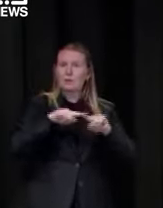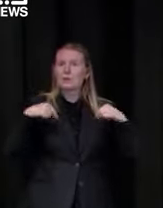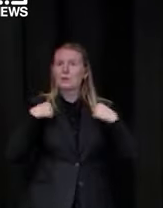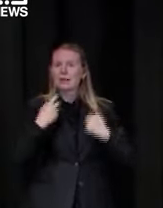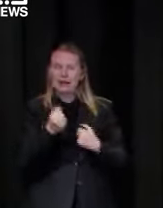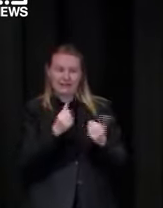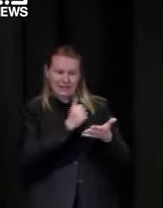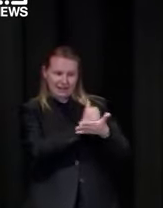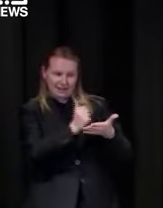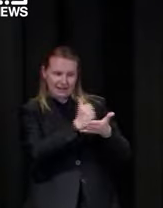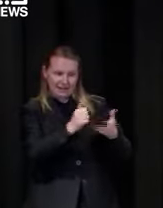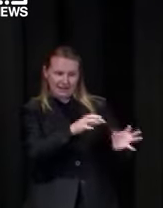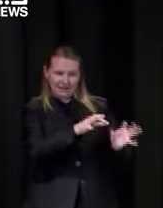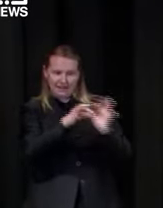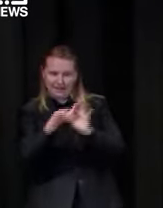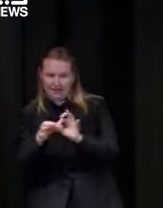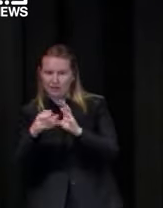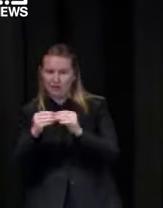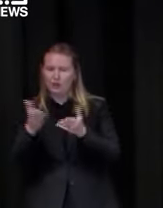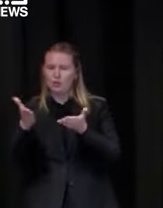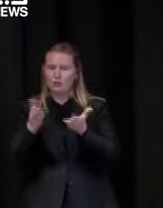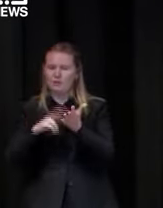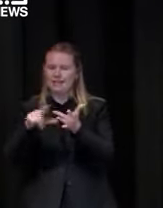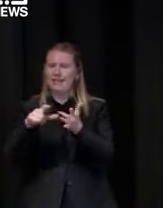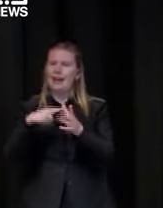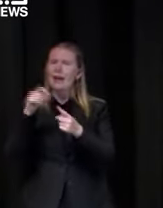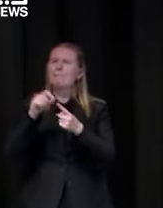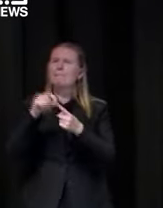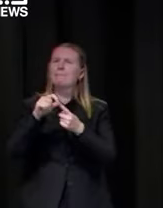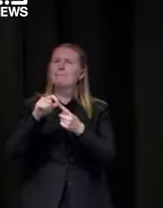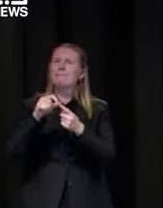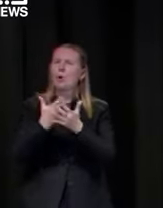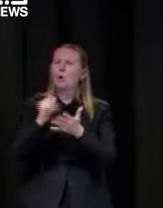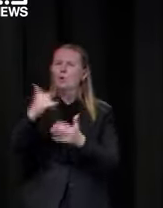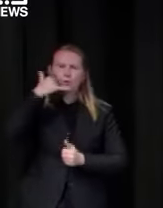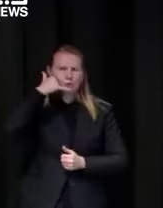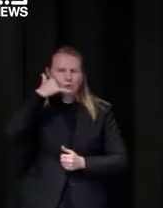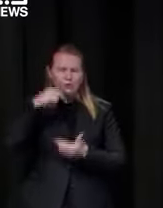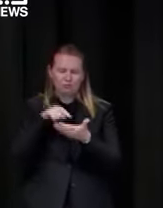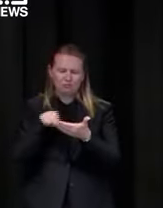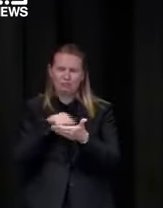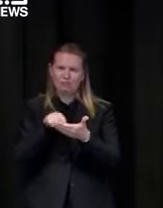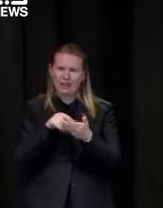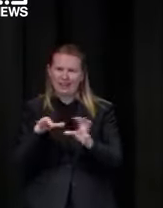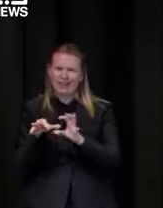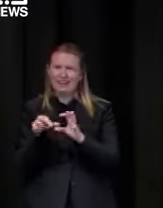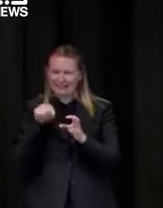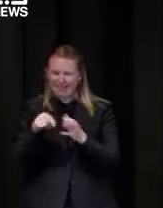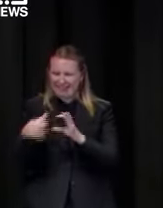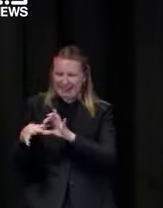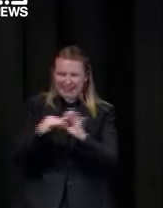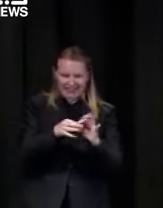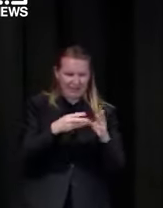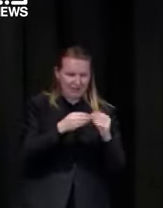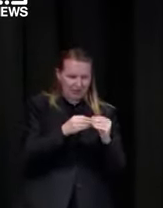to link that with the services victoria app uh so it's linking an application with a database something that's static with something that's dynamic so it's not quite